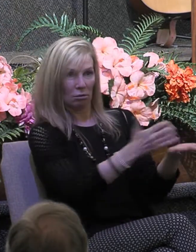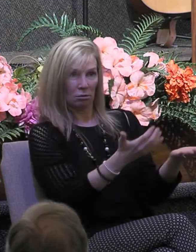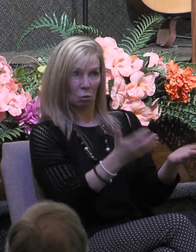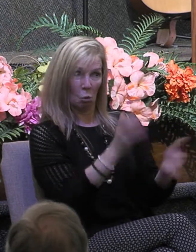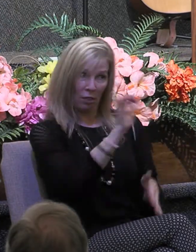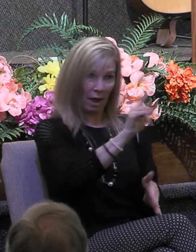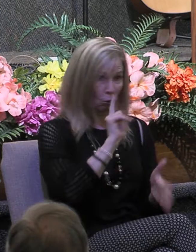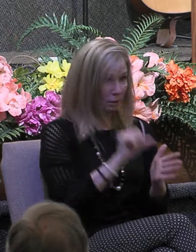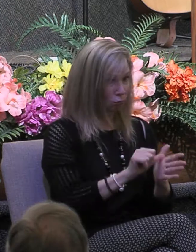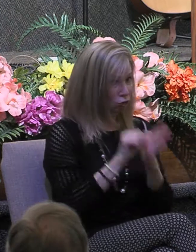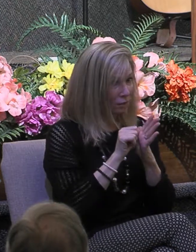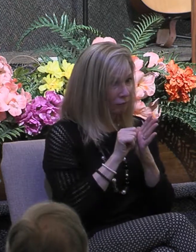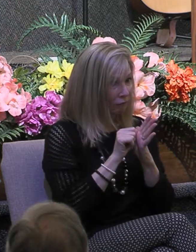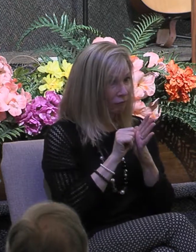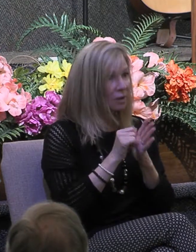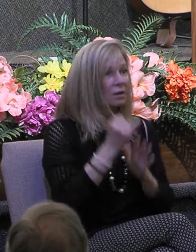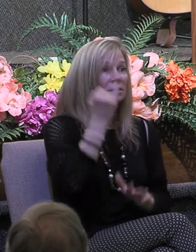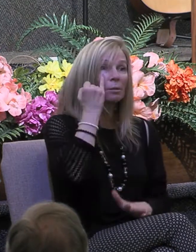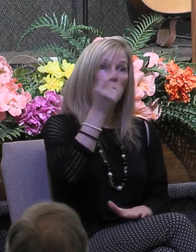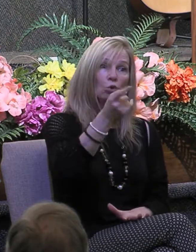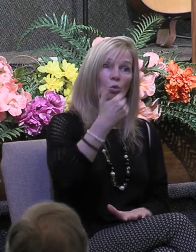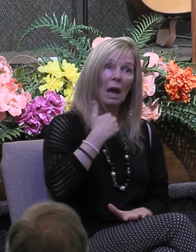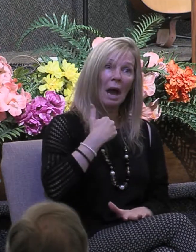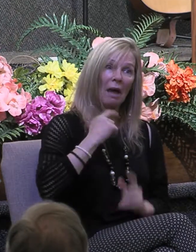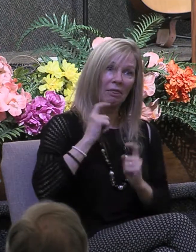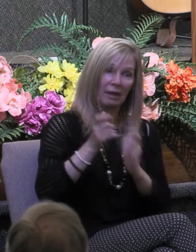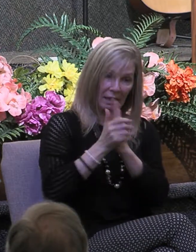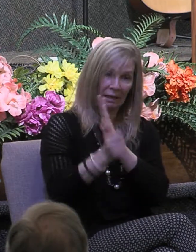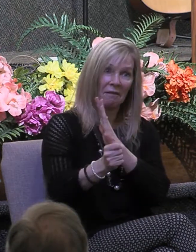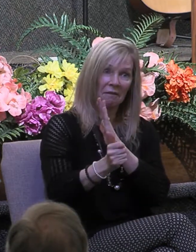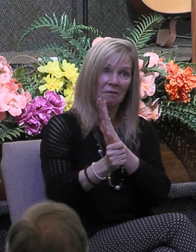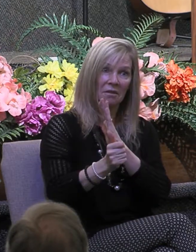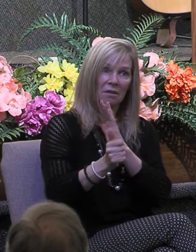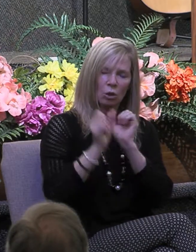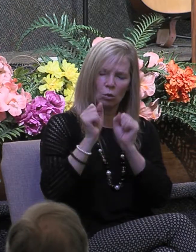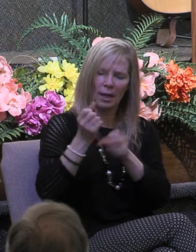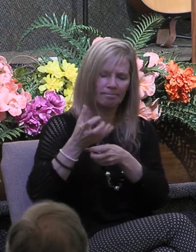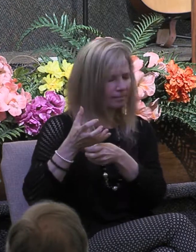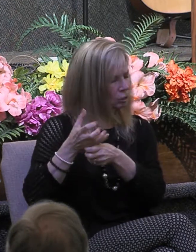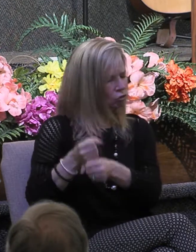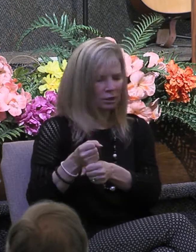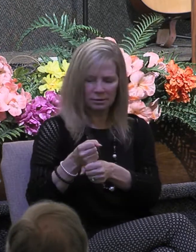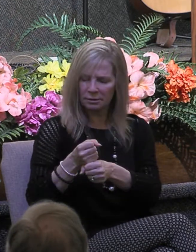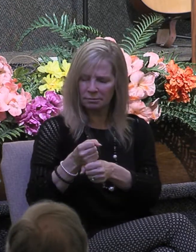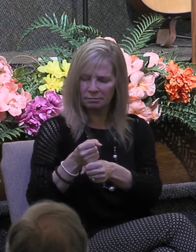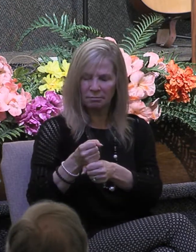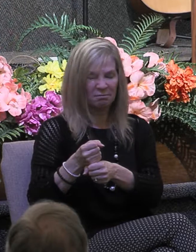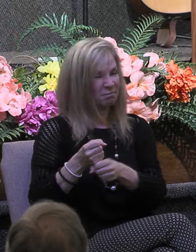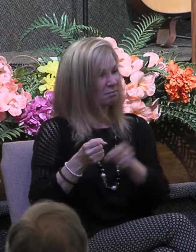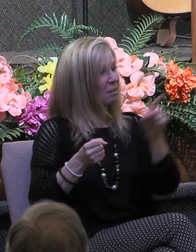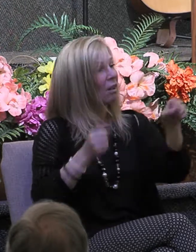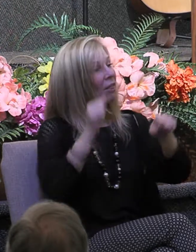would be if you had the gift of faith so as to remove mountains with this gift one could perform all kinds of miracles